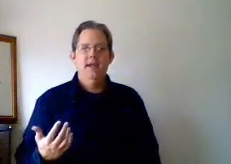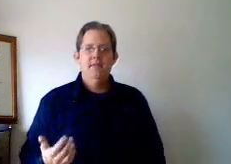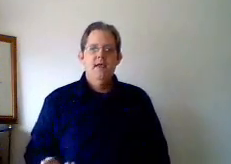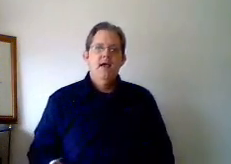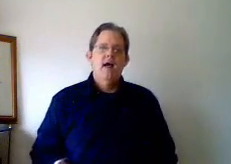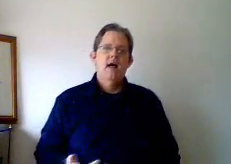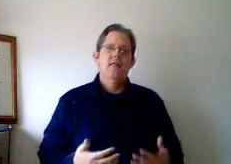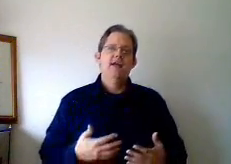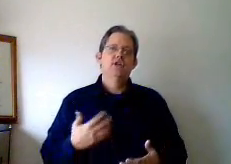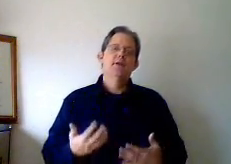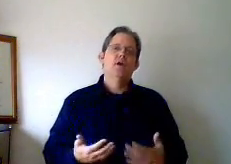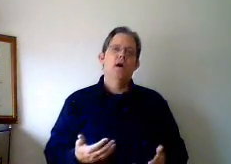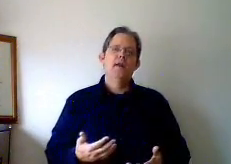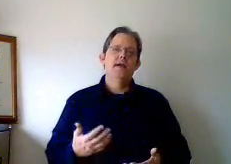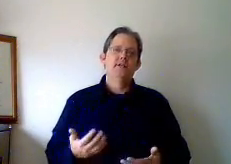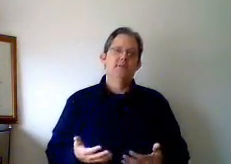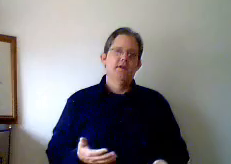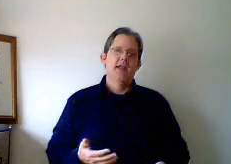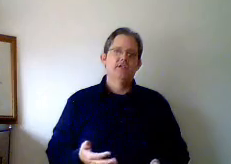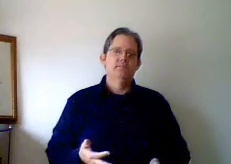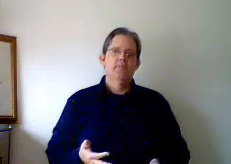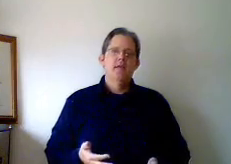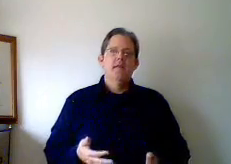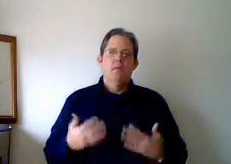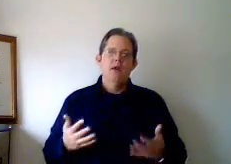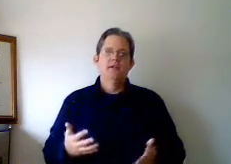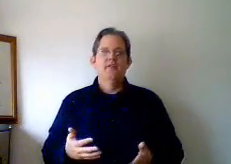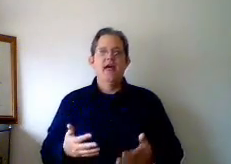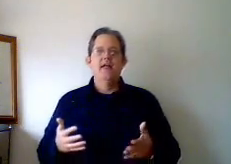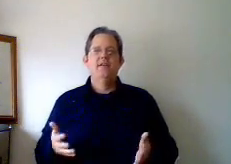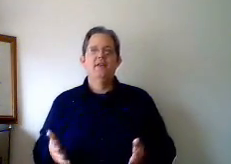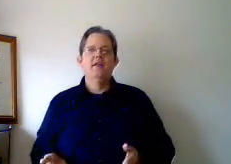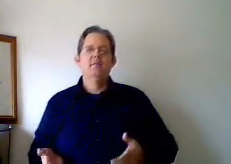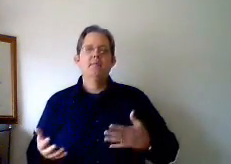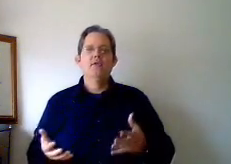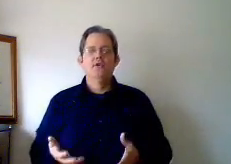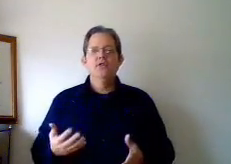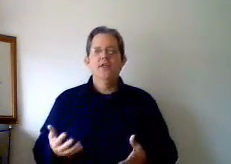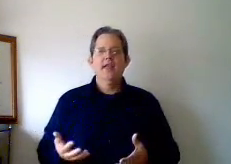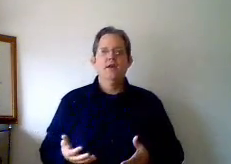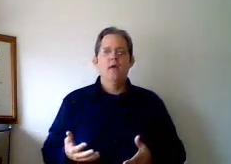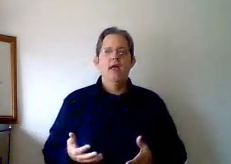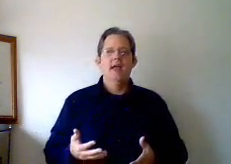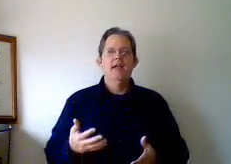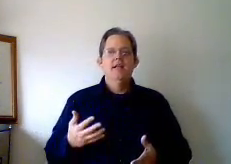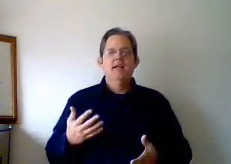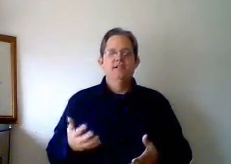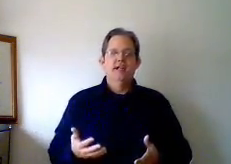that should be taught as communication. One that people do think in a way such